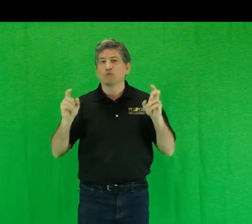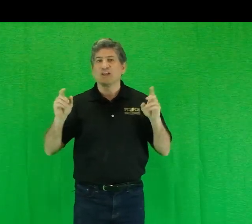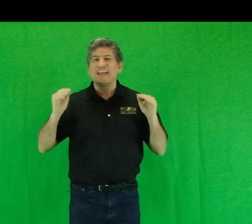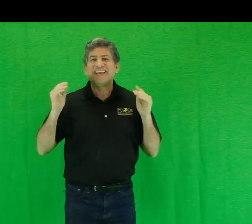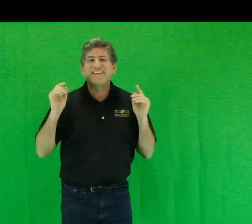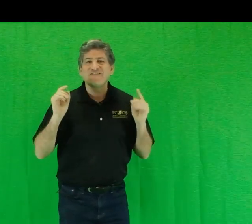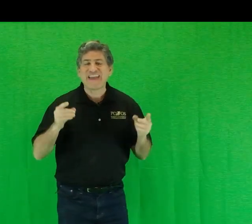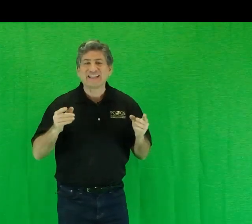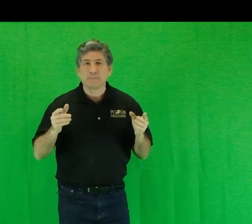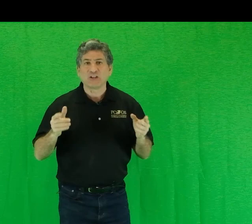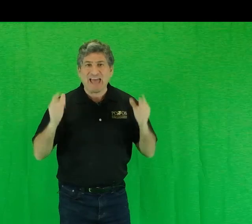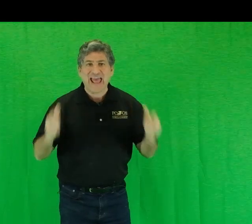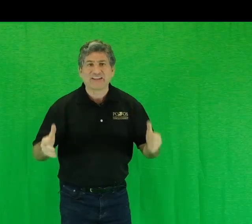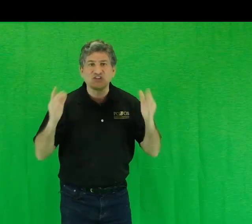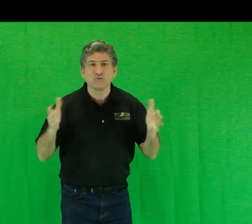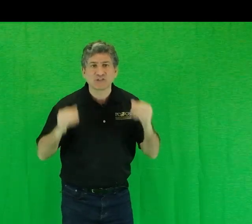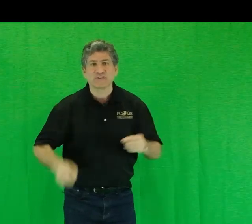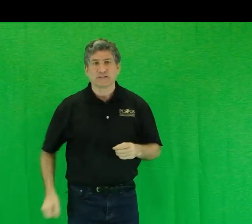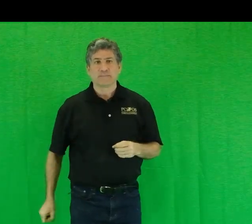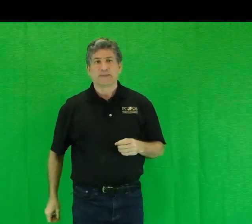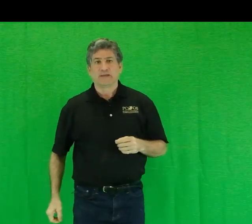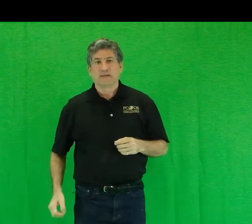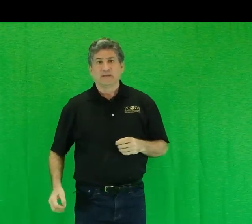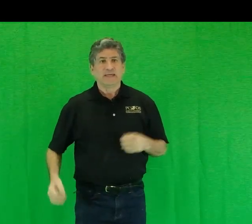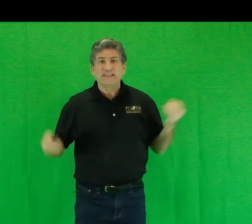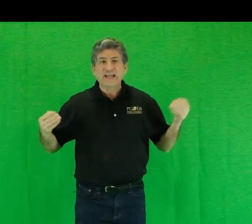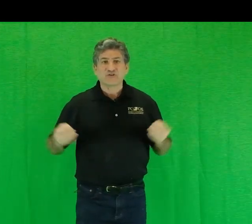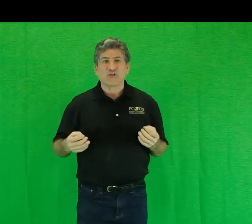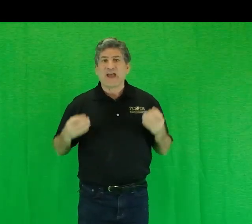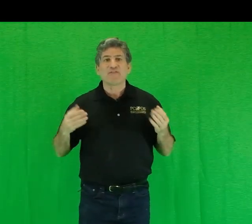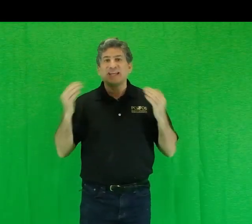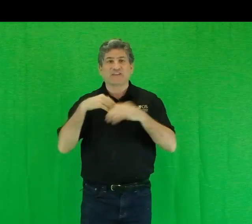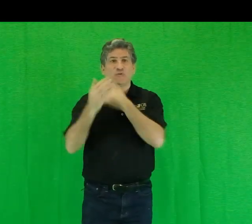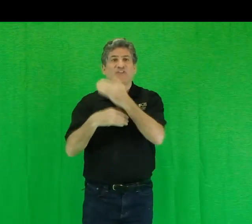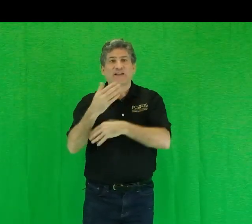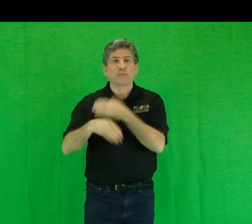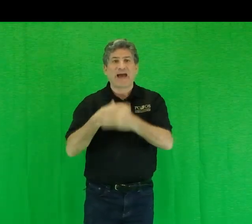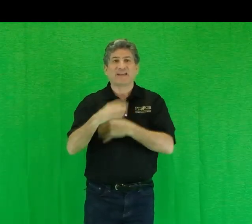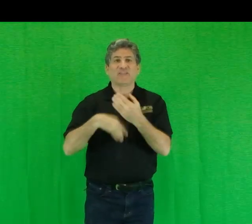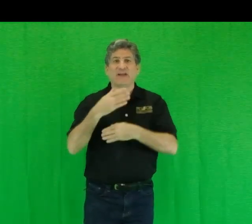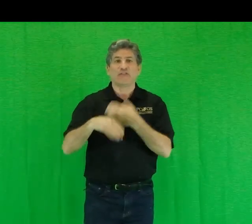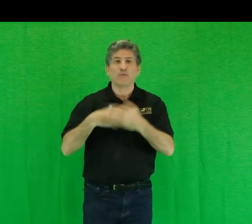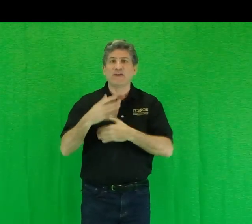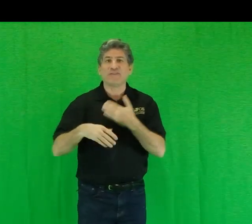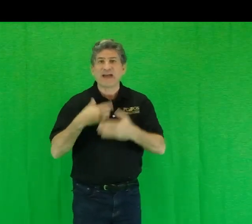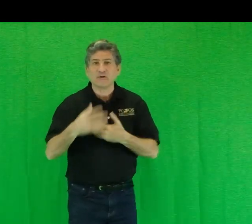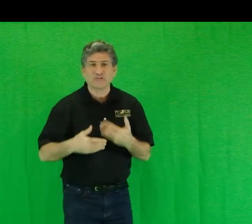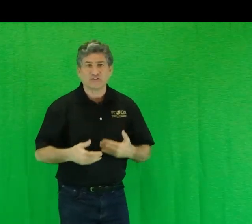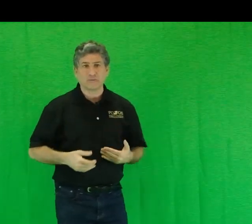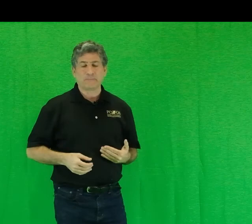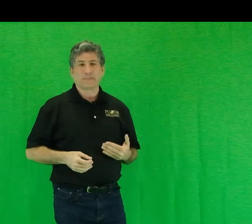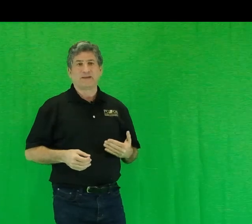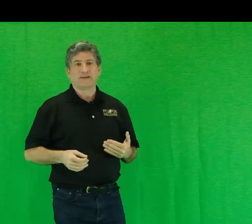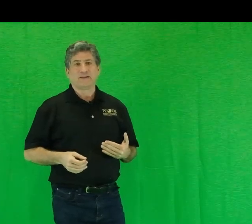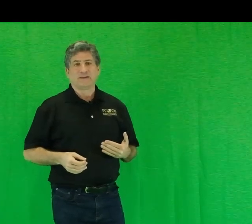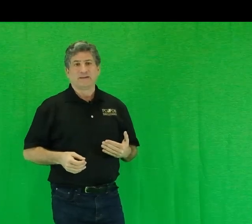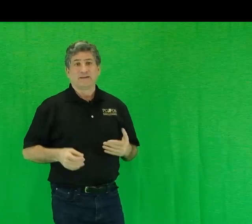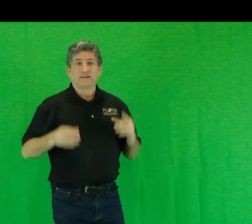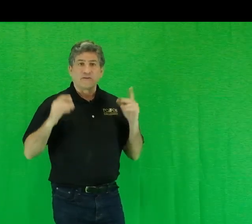is available and useful. In nature, everything gets recycled back into the healthy reef ecosystem. The